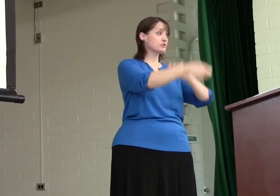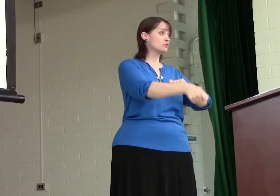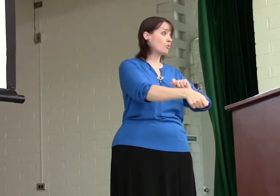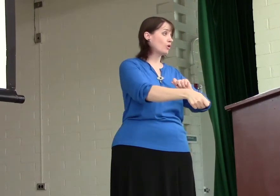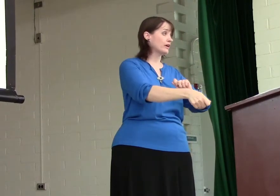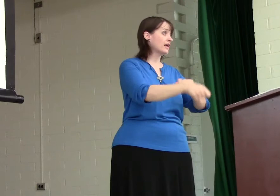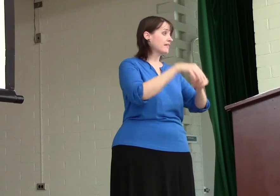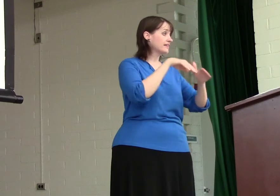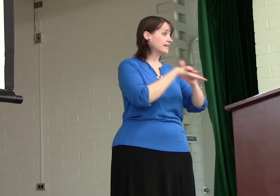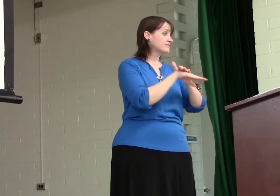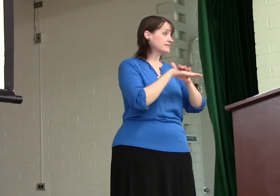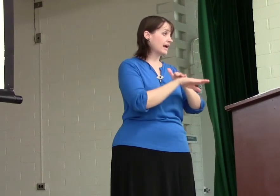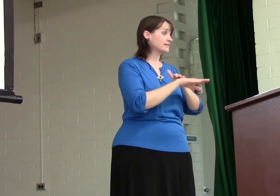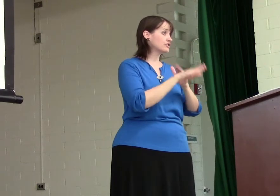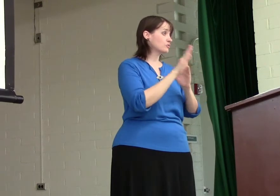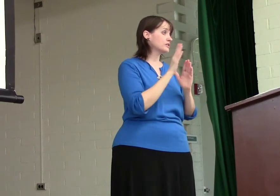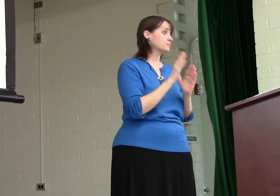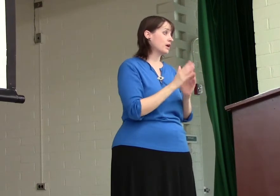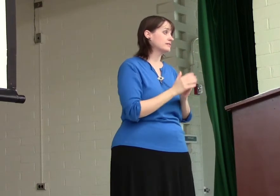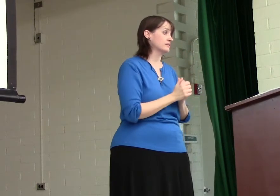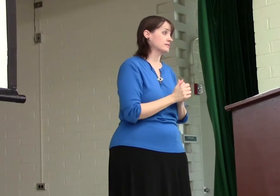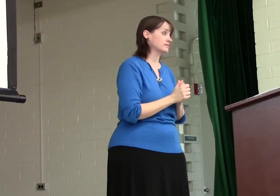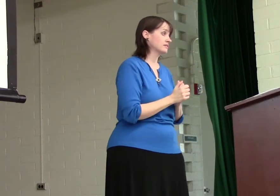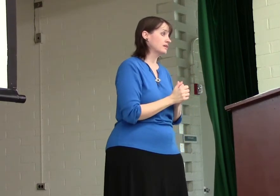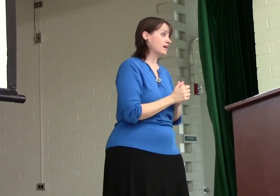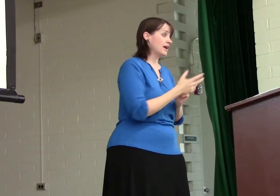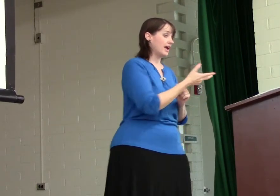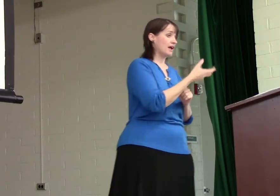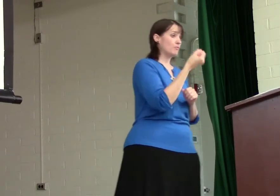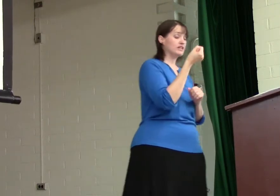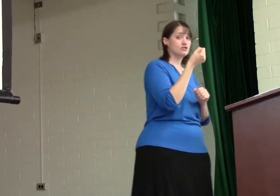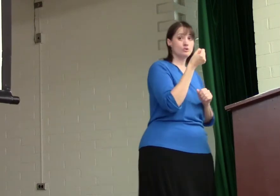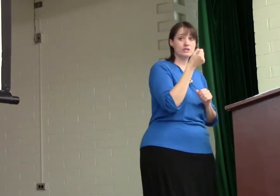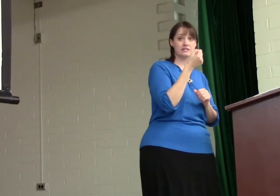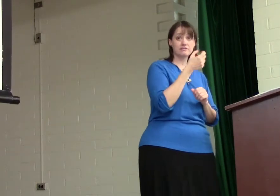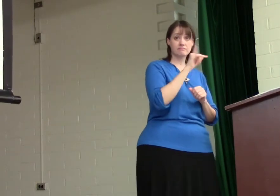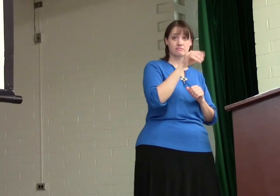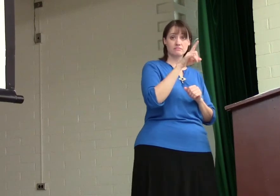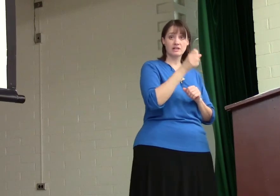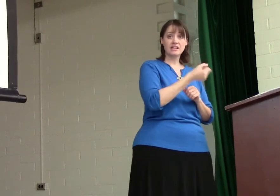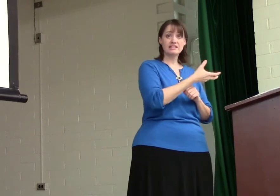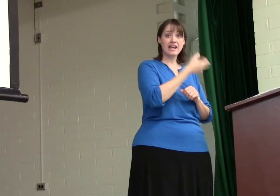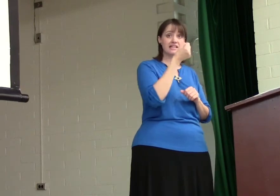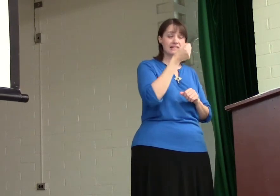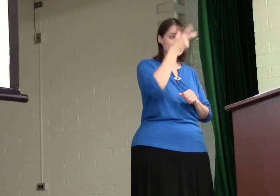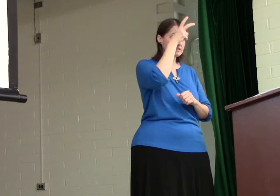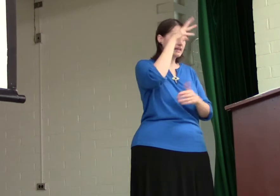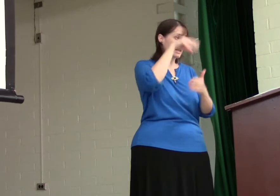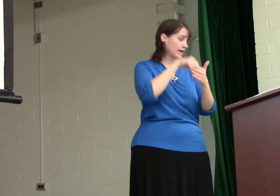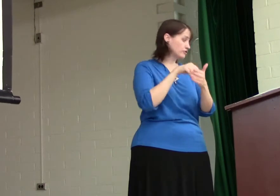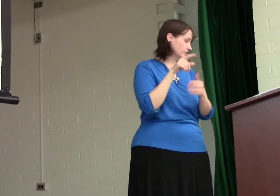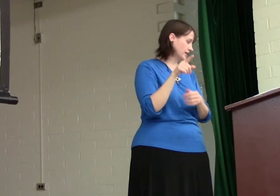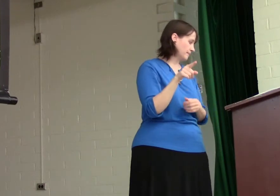been torn, that gives us access to his presence. And when Judas takes that, Satan enters him,